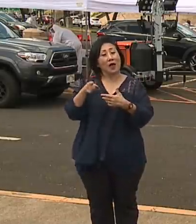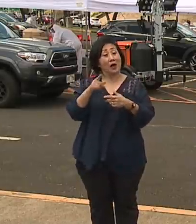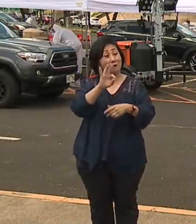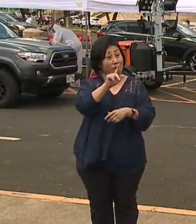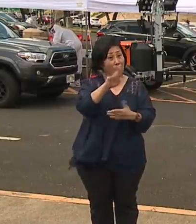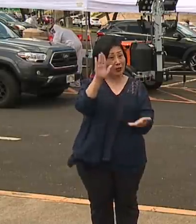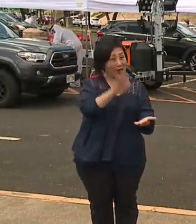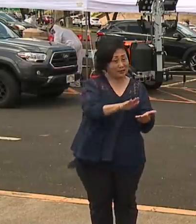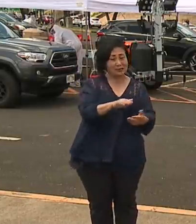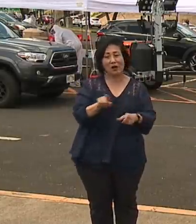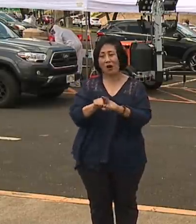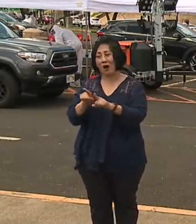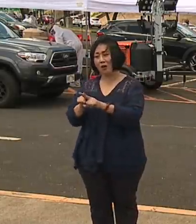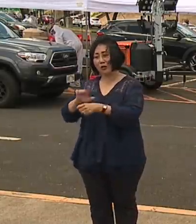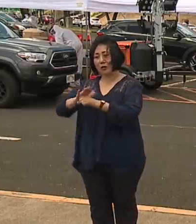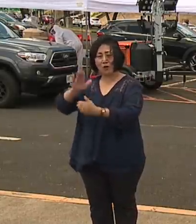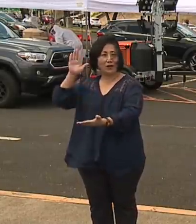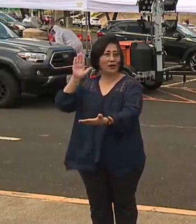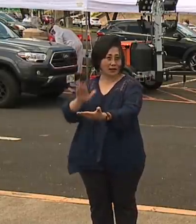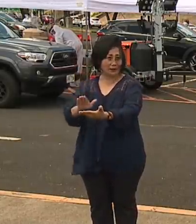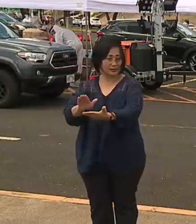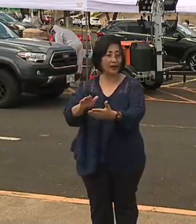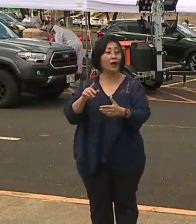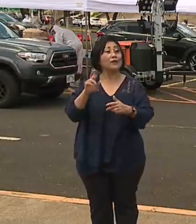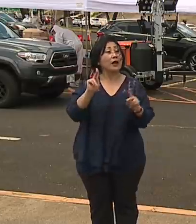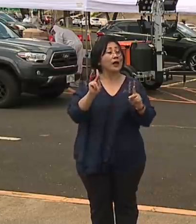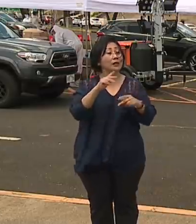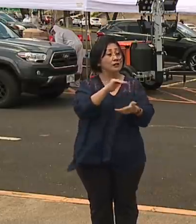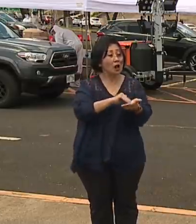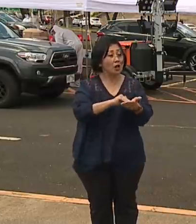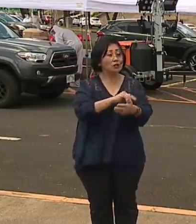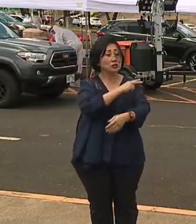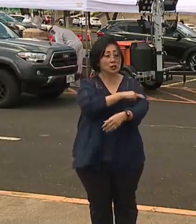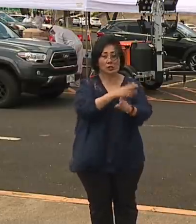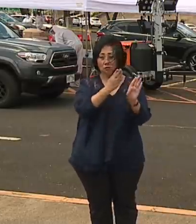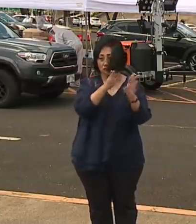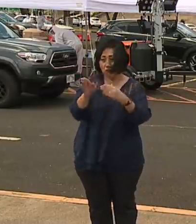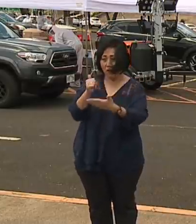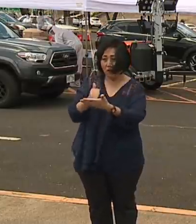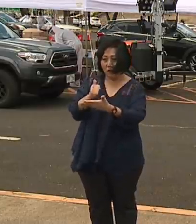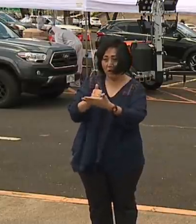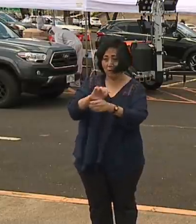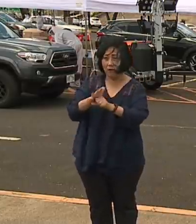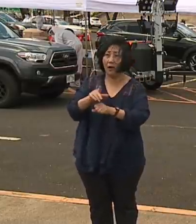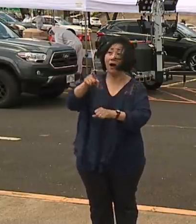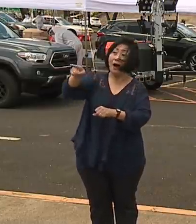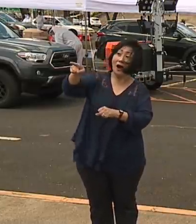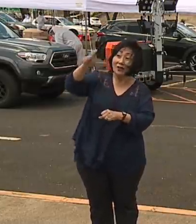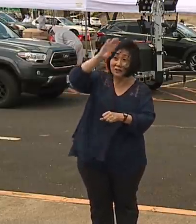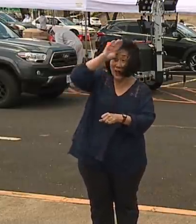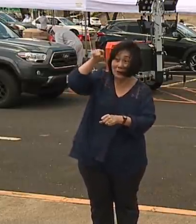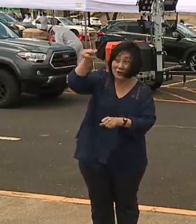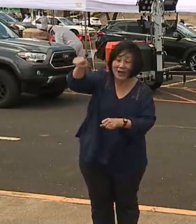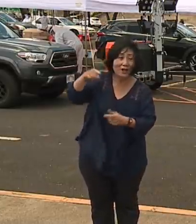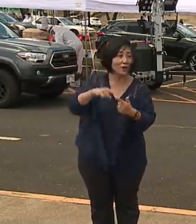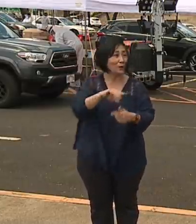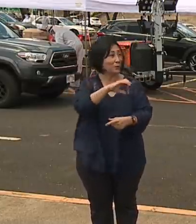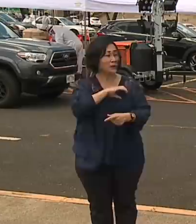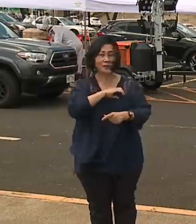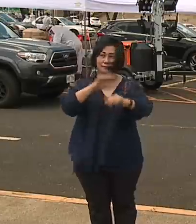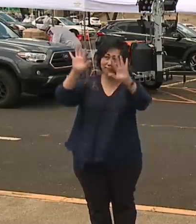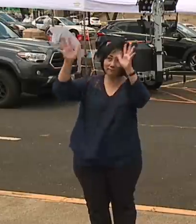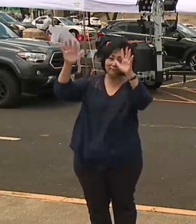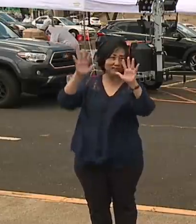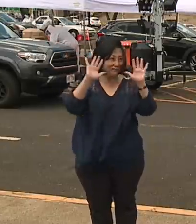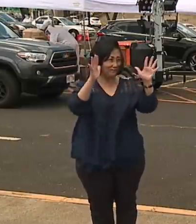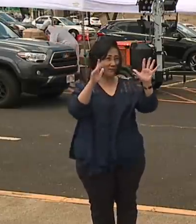flu and help us better respond to COVID-19 in the community. And I want to give a shout out to our fire department and to our police department who are